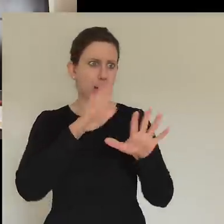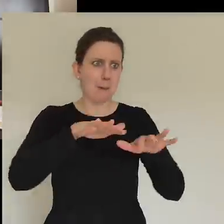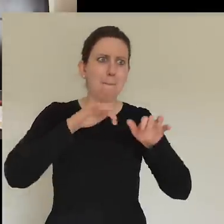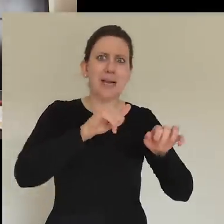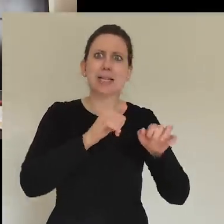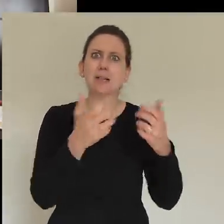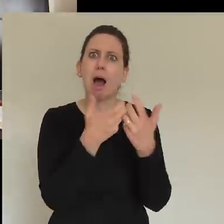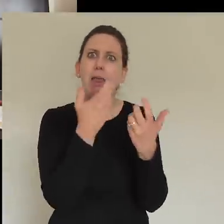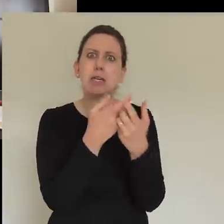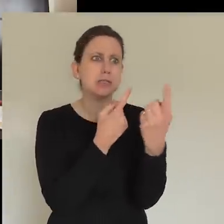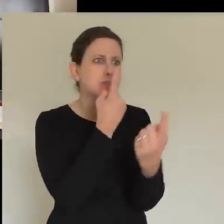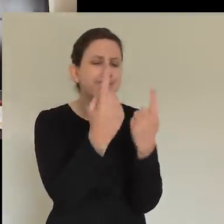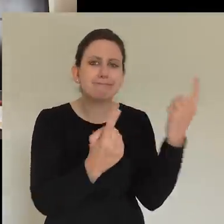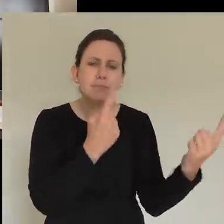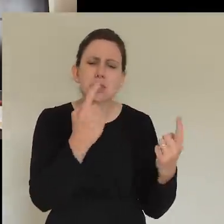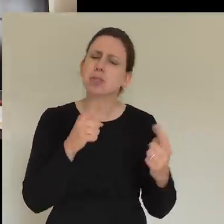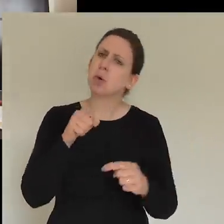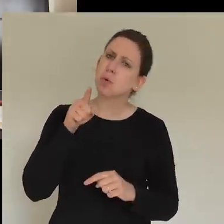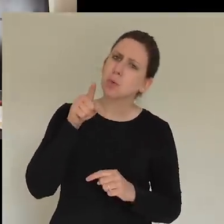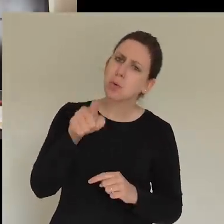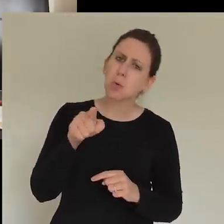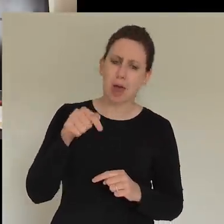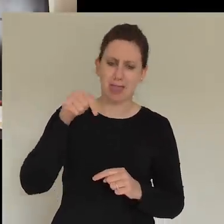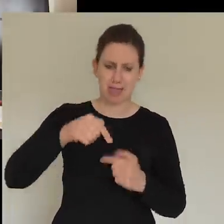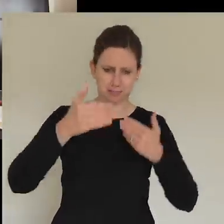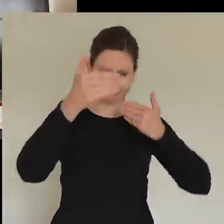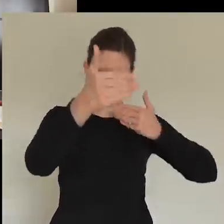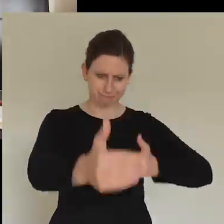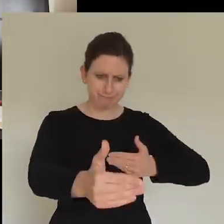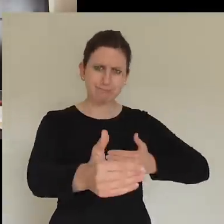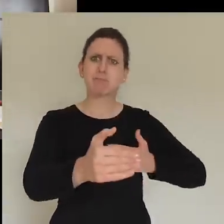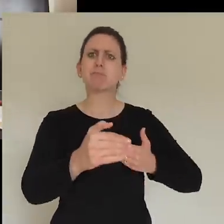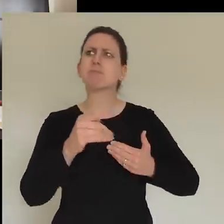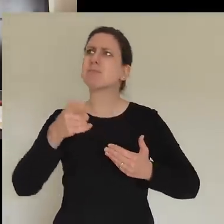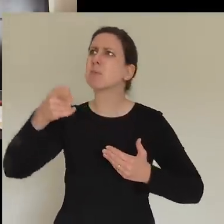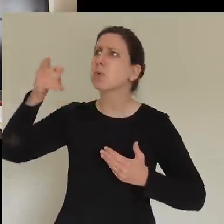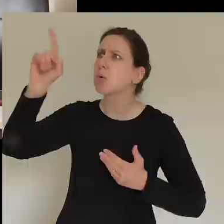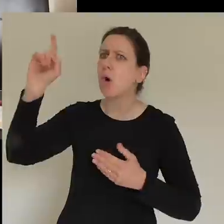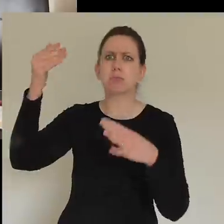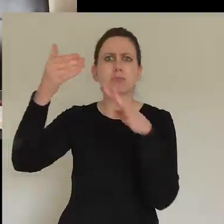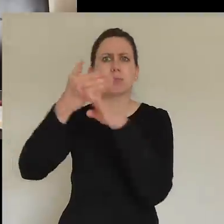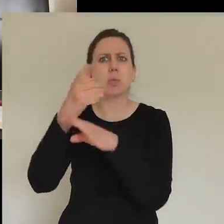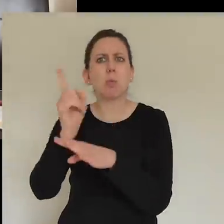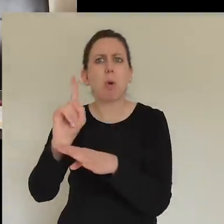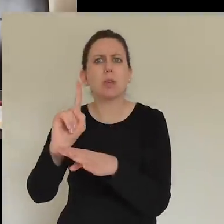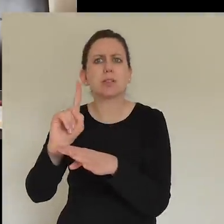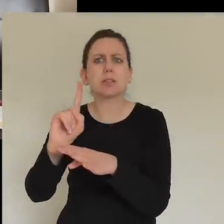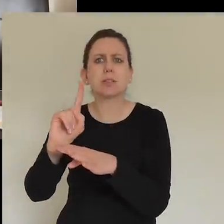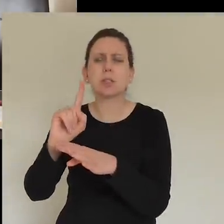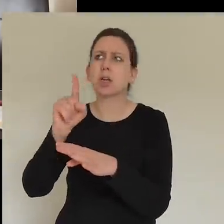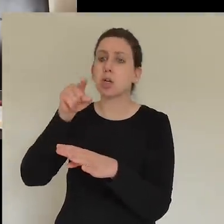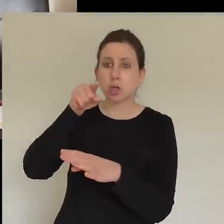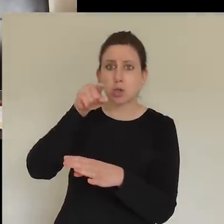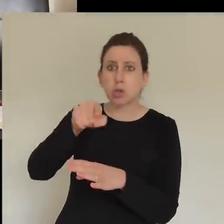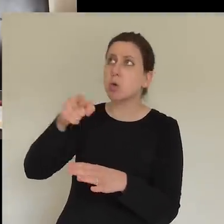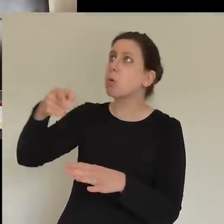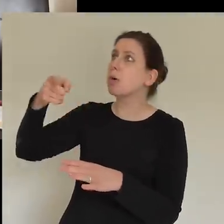to the fore for you in this season? And how can you together work out how you bless one another? The